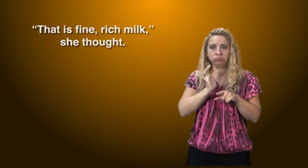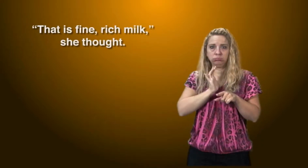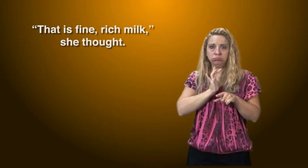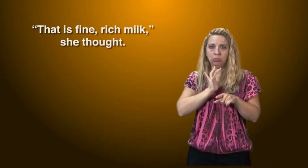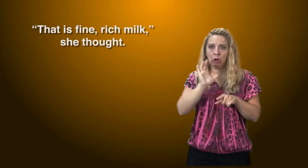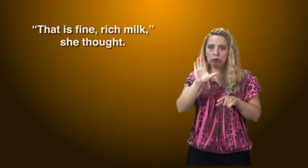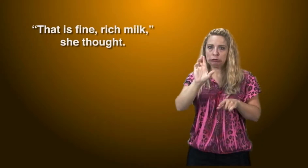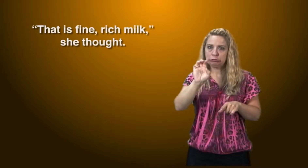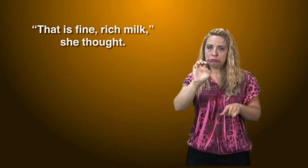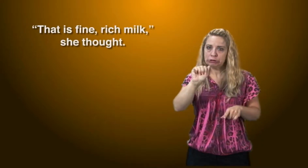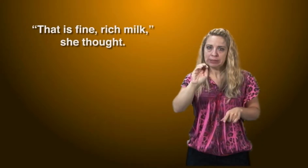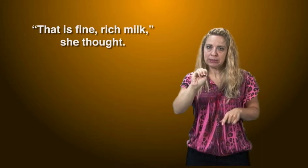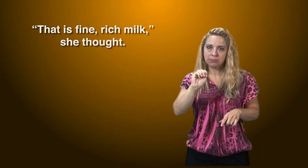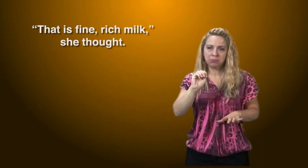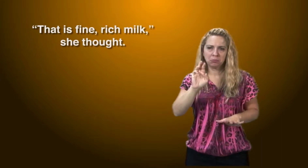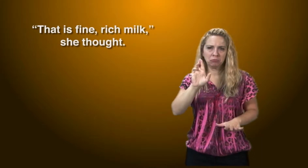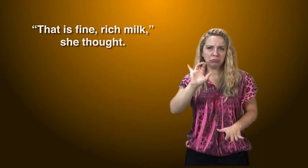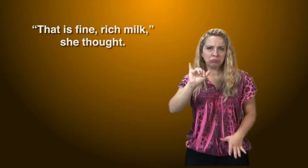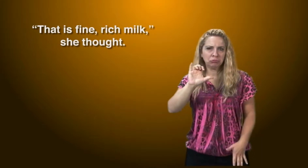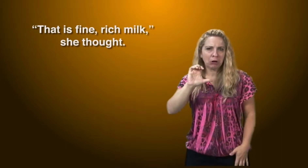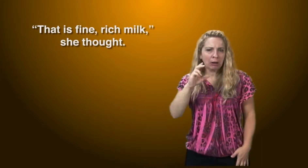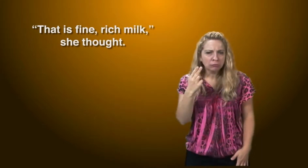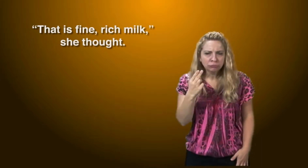This is fine, rich milk, she thought.